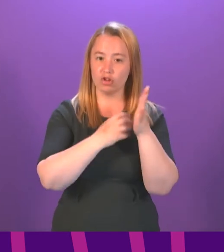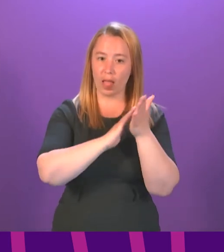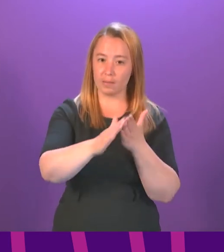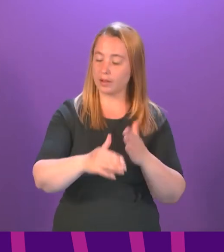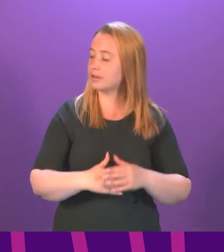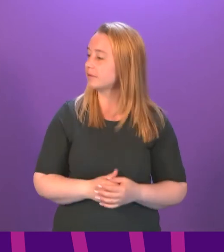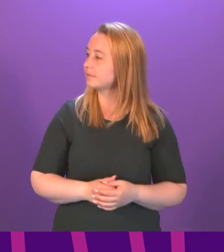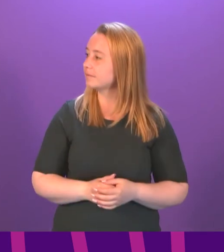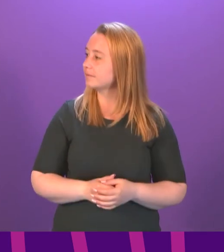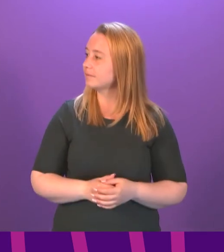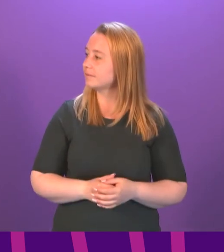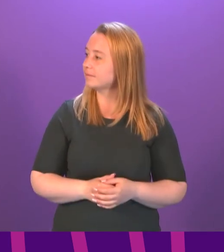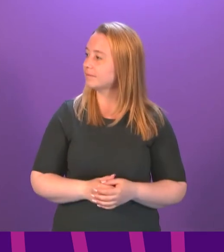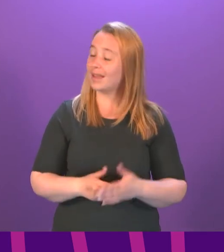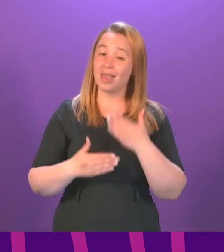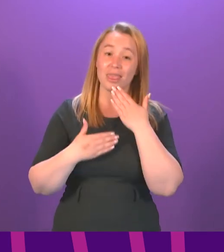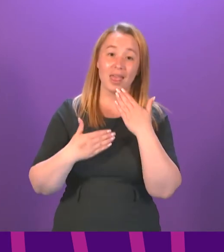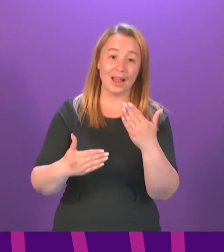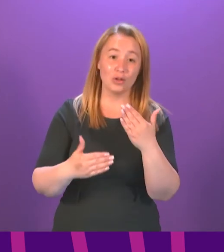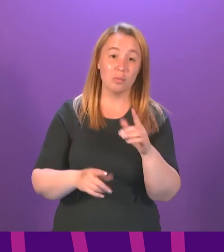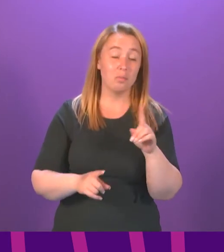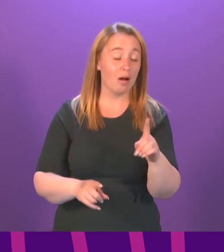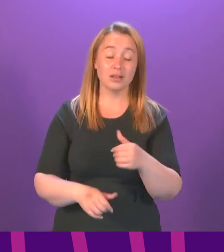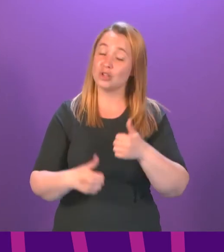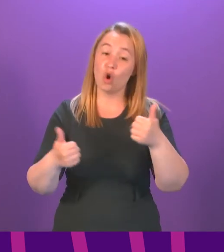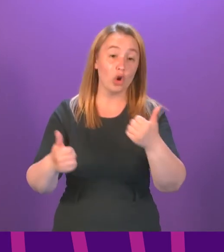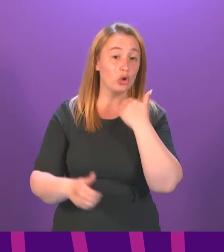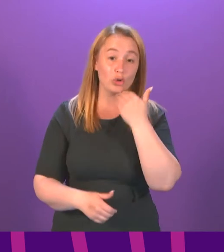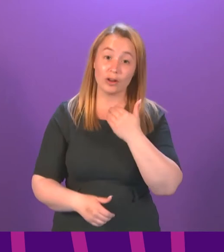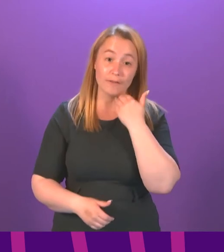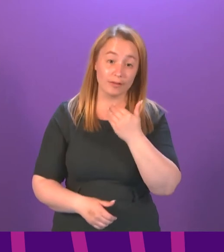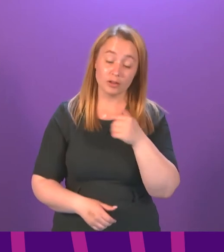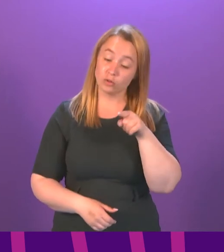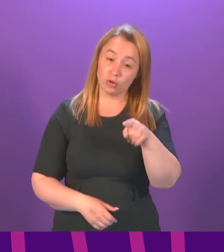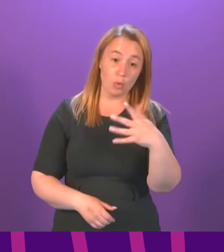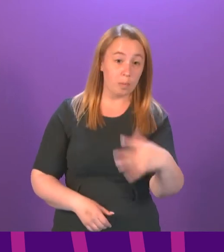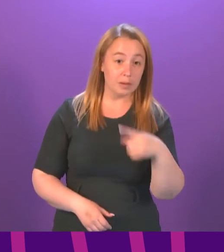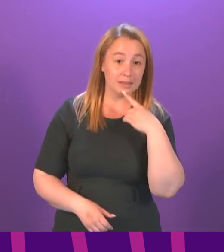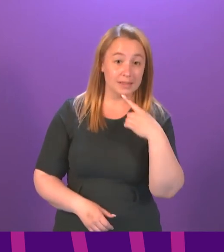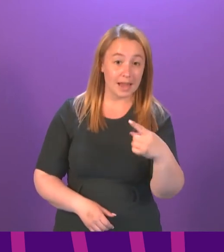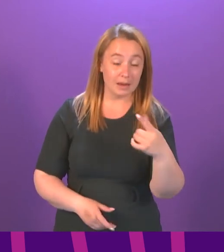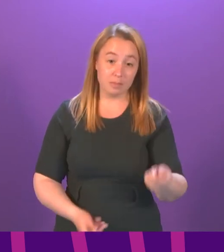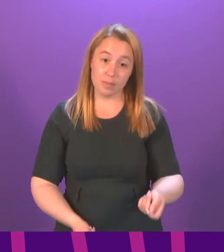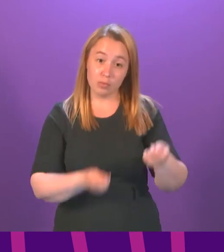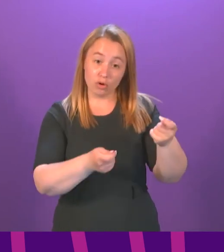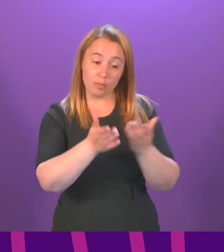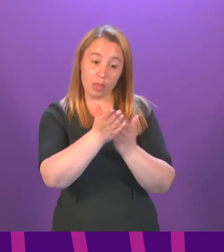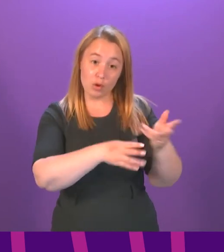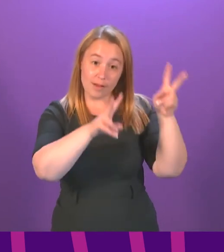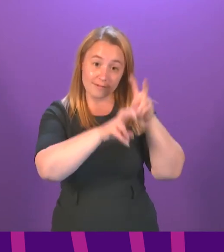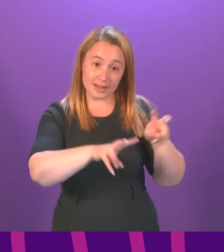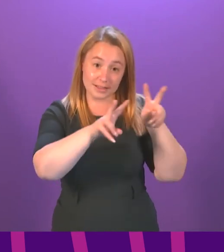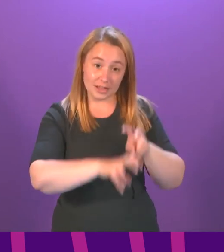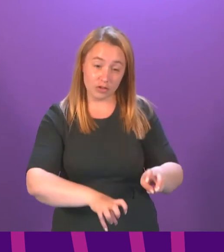I thank the Minister for that answer, but this simply is not good enough. As she said, she highlighted at the investigator who had